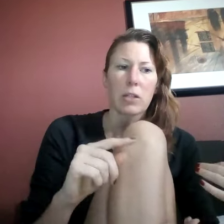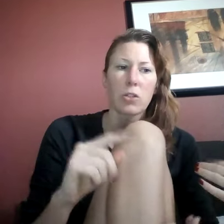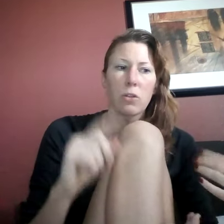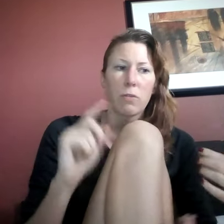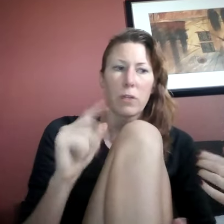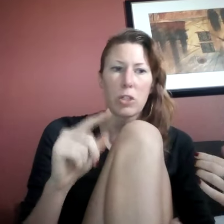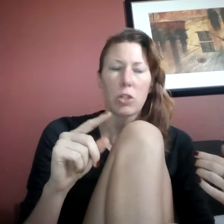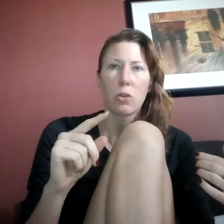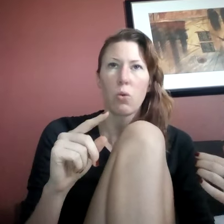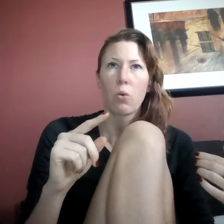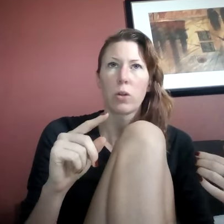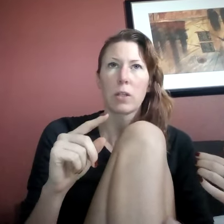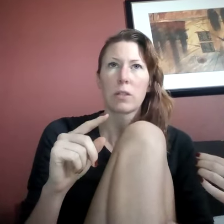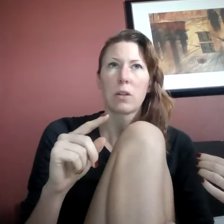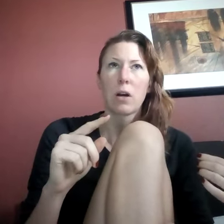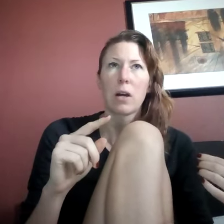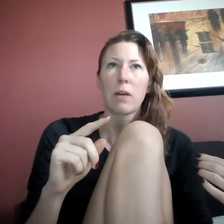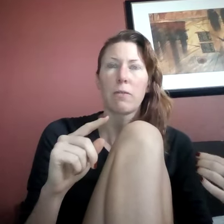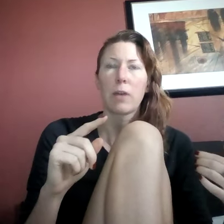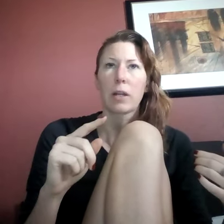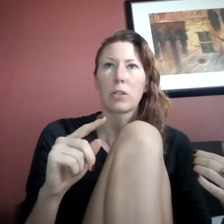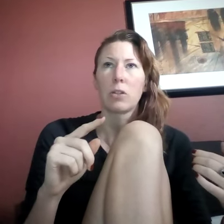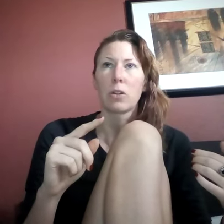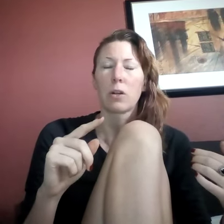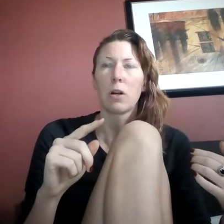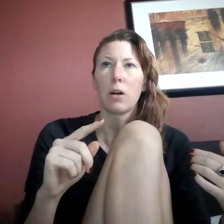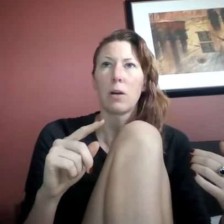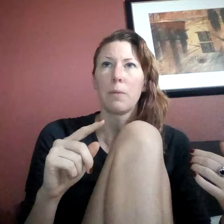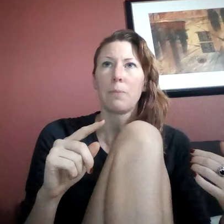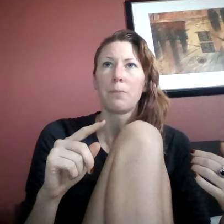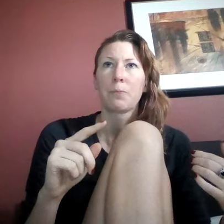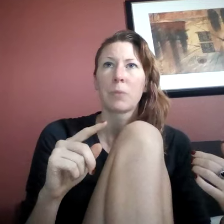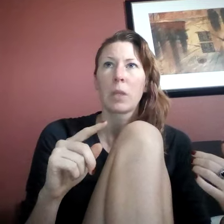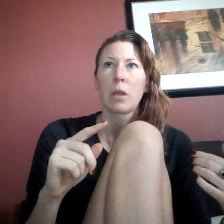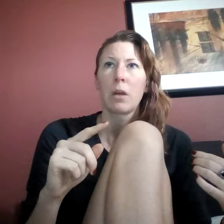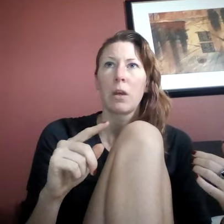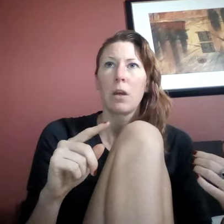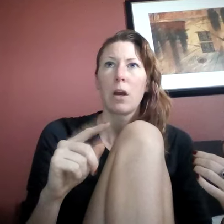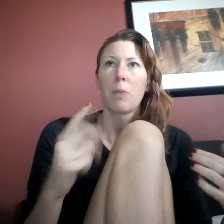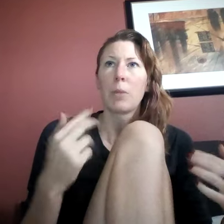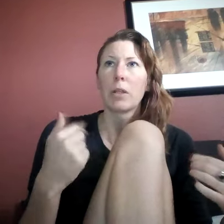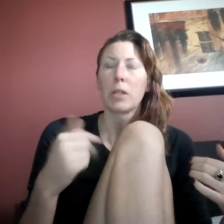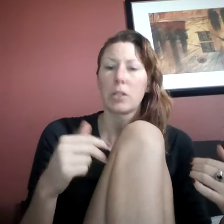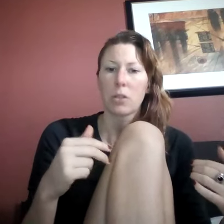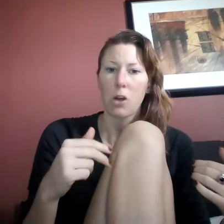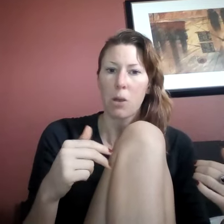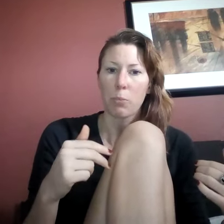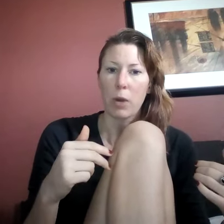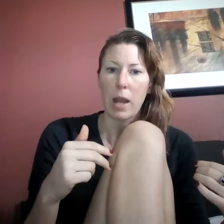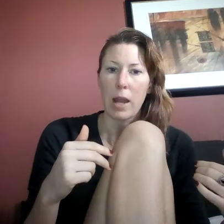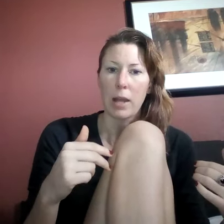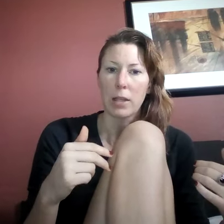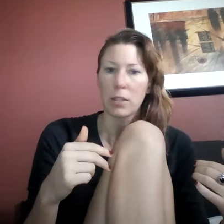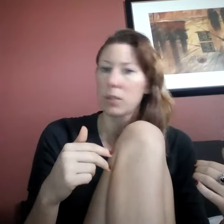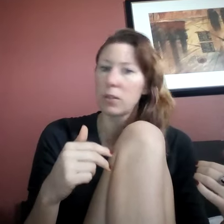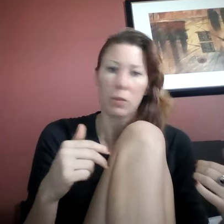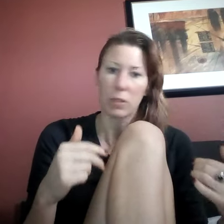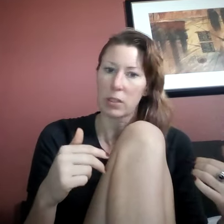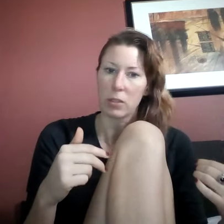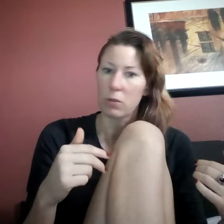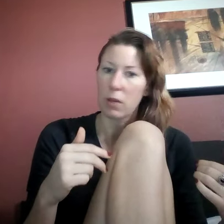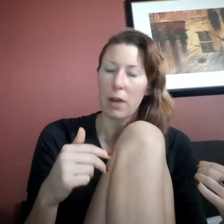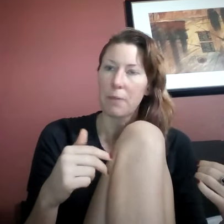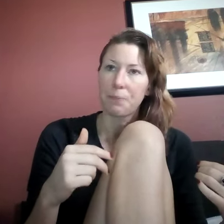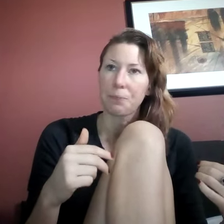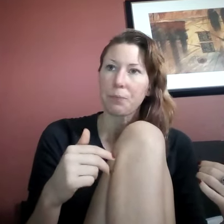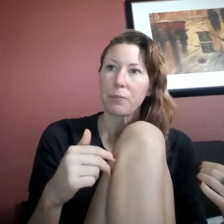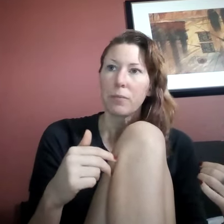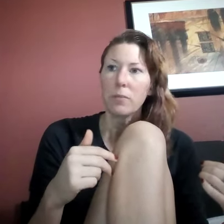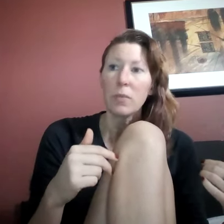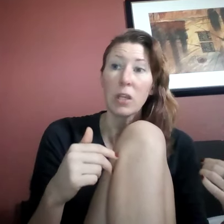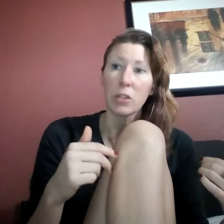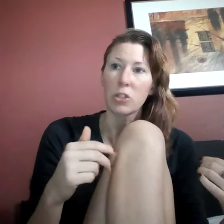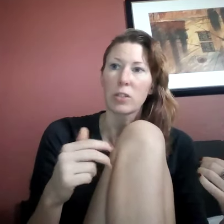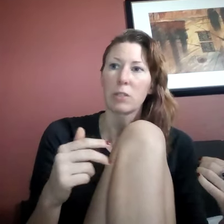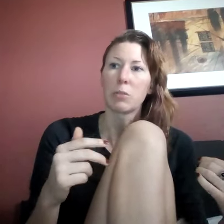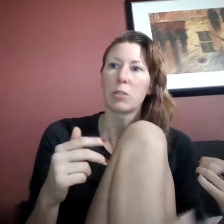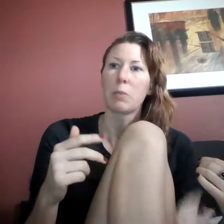your vision, or does not affect your, um, ability to comprehend. No, it doesn't do that. It just seems to